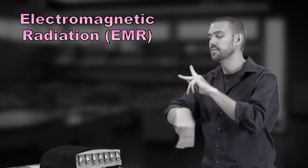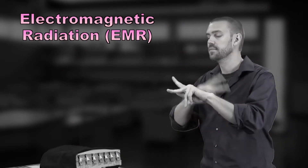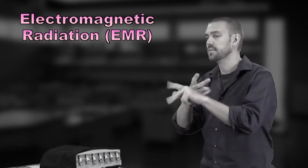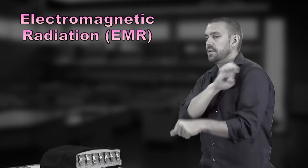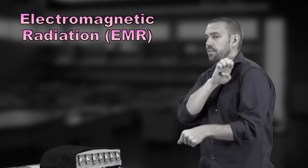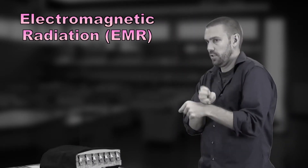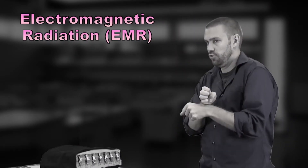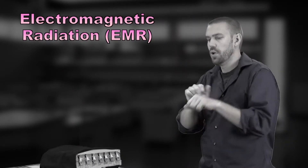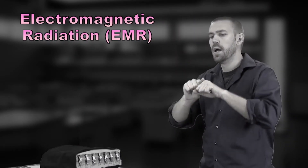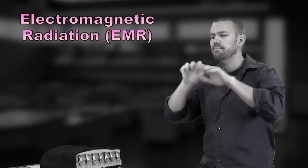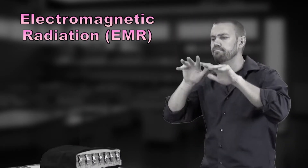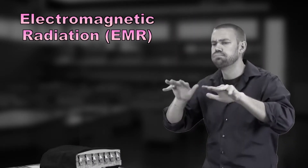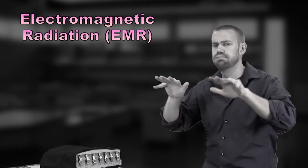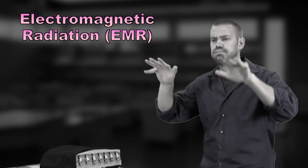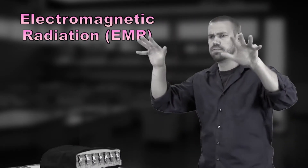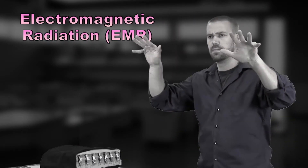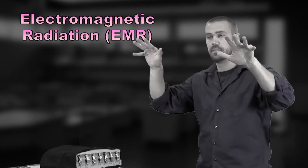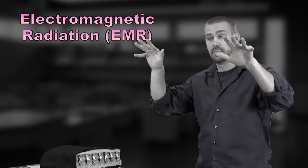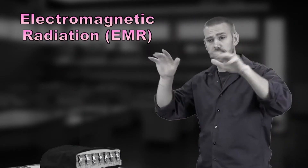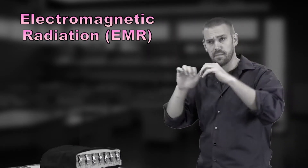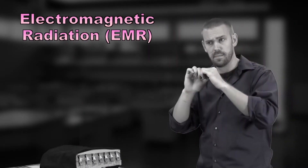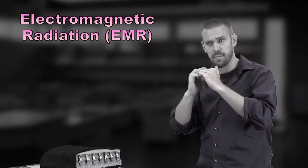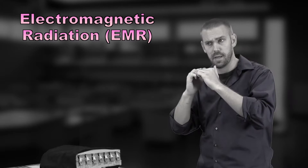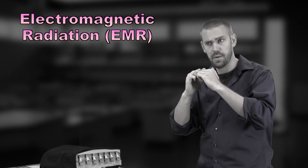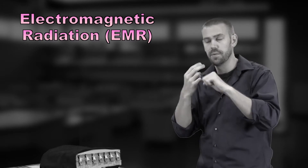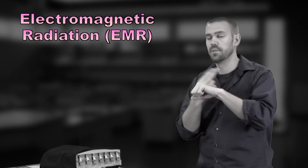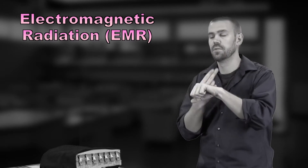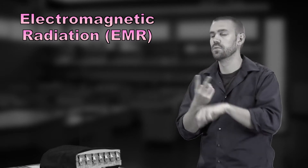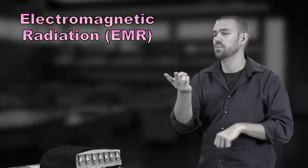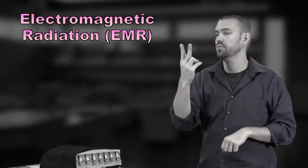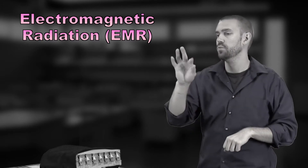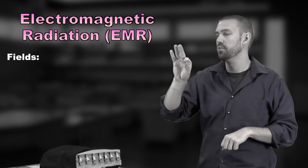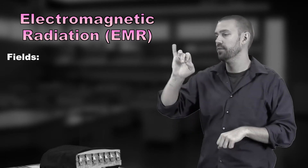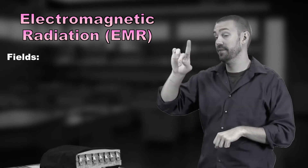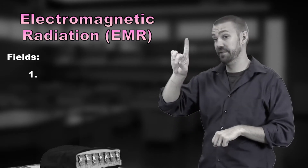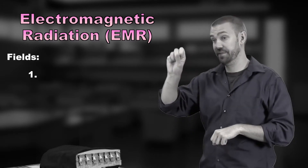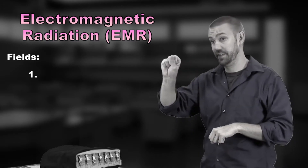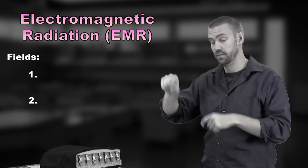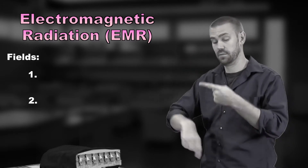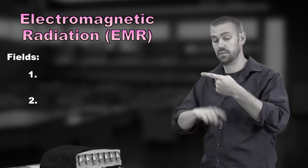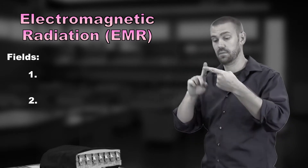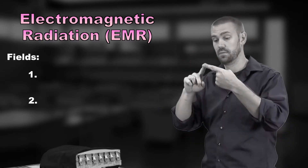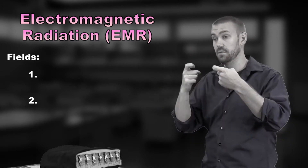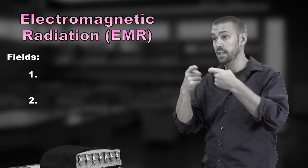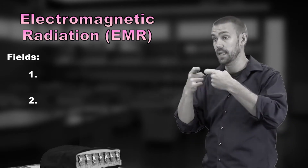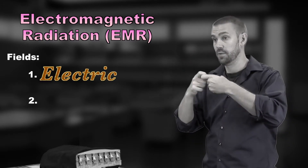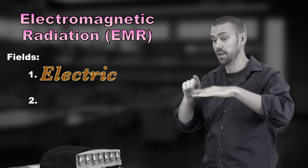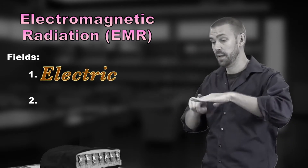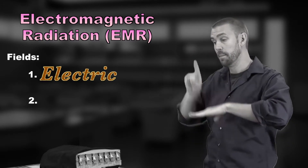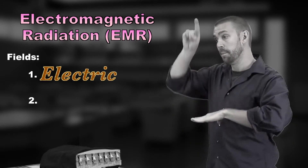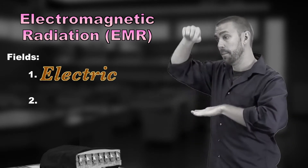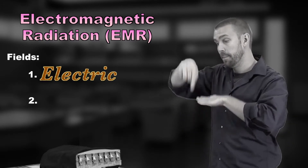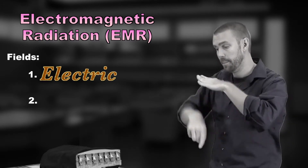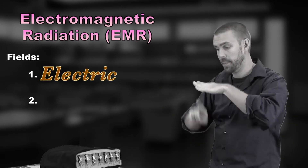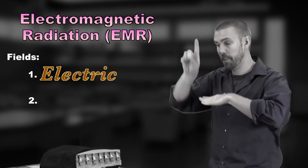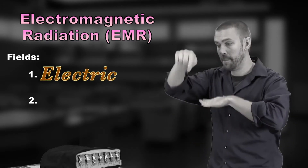electromagnetic radiation is a type of energy that radiates. It's comprised of two fields. The first is electric,